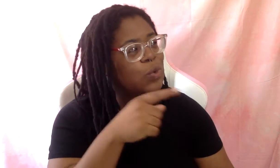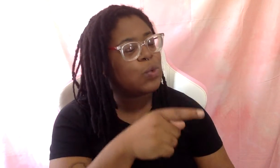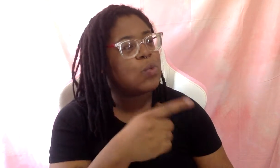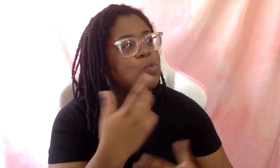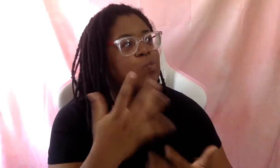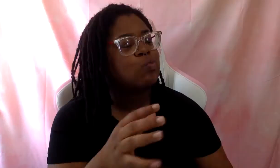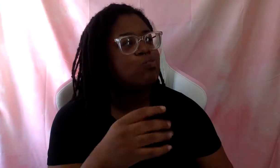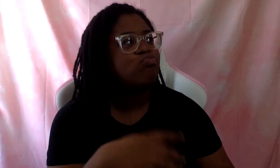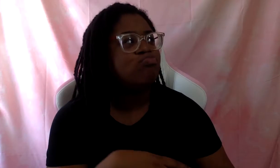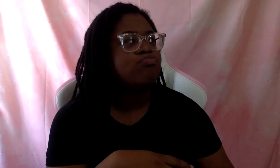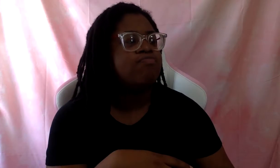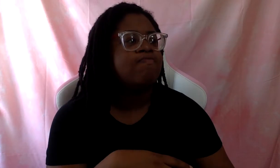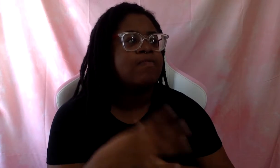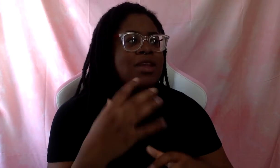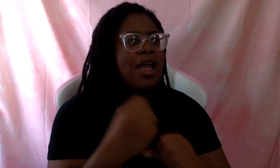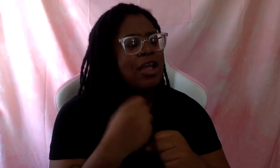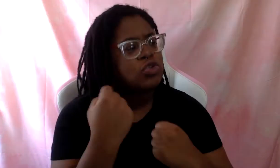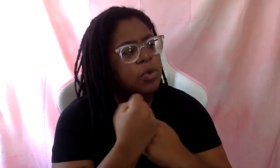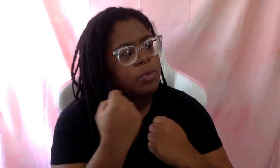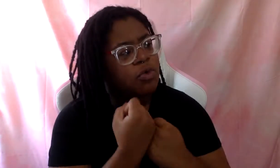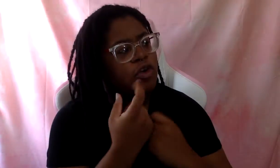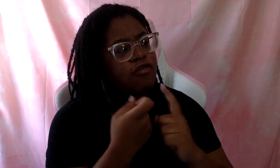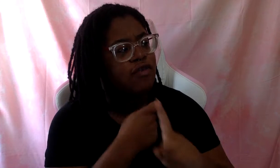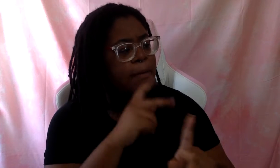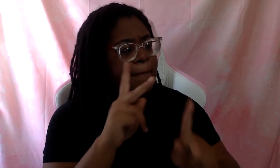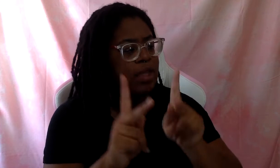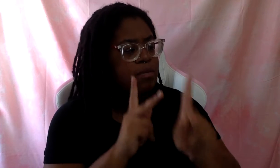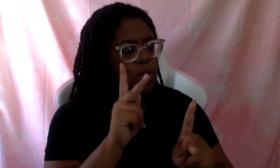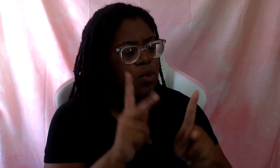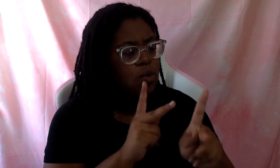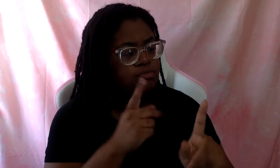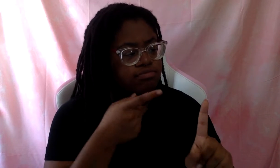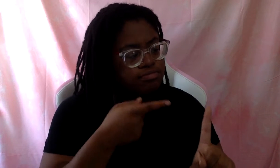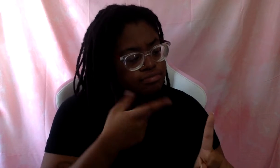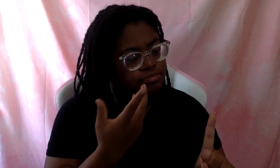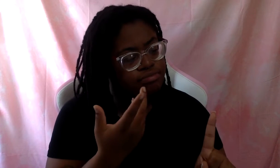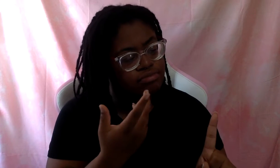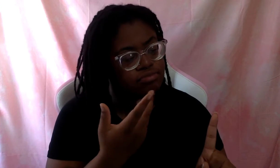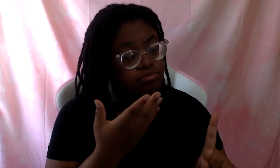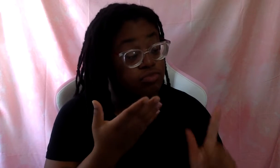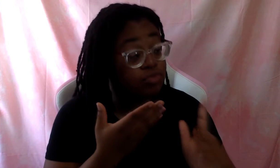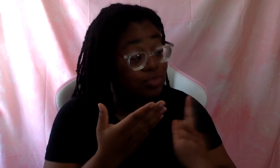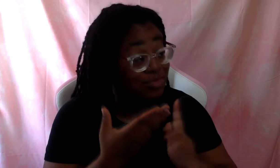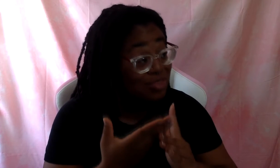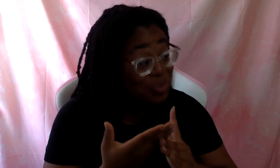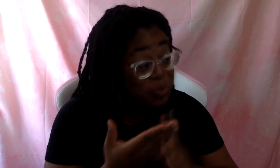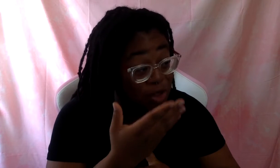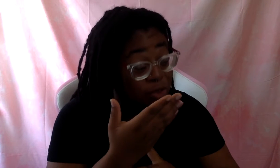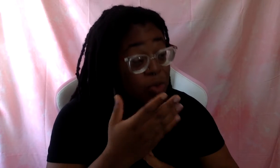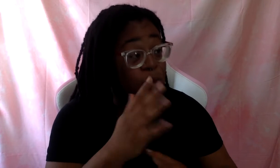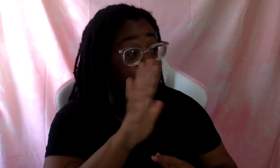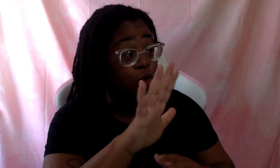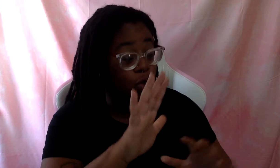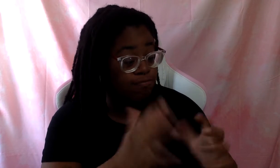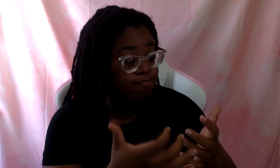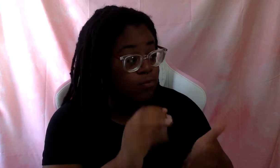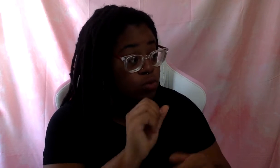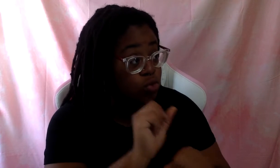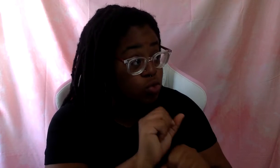support from people who, um, either went through the cohort with you or your colleagues who are now